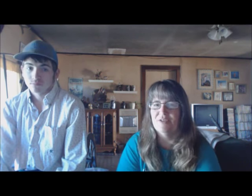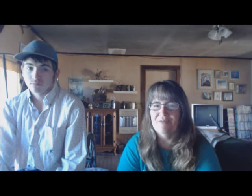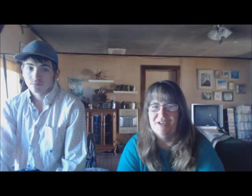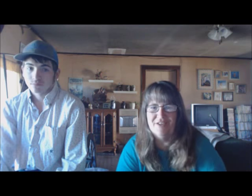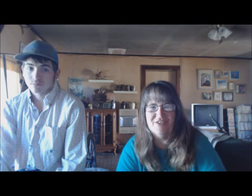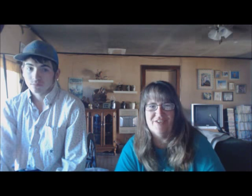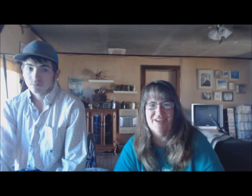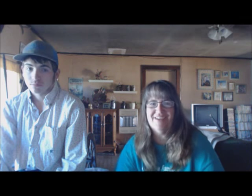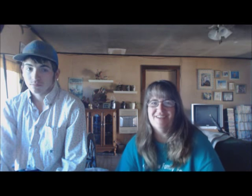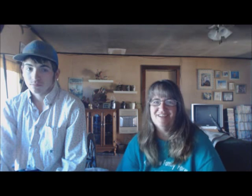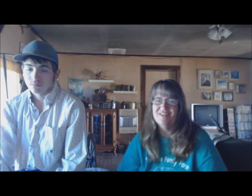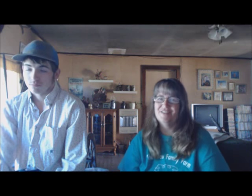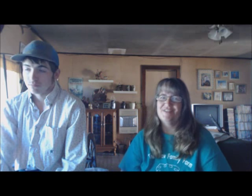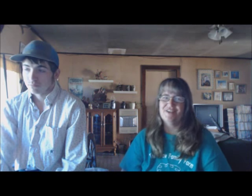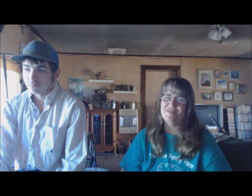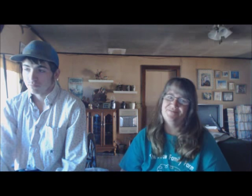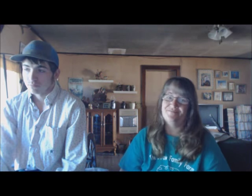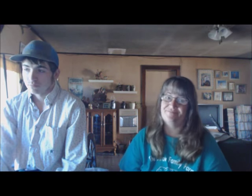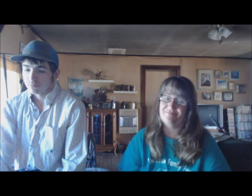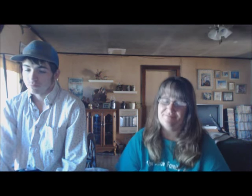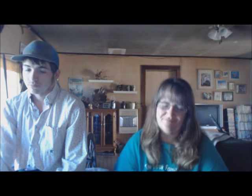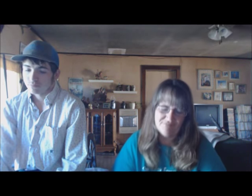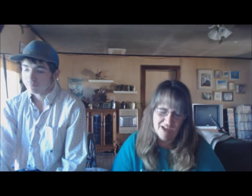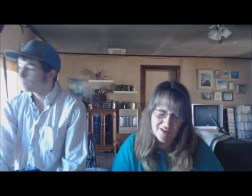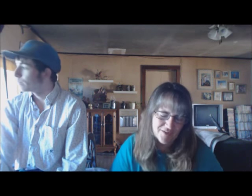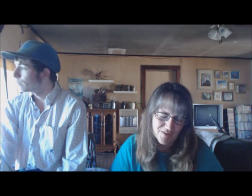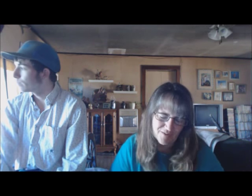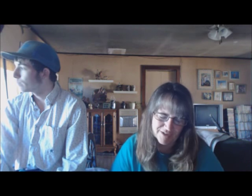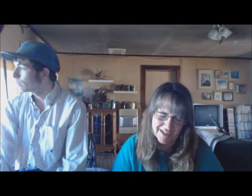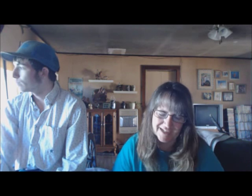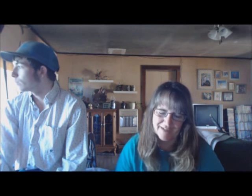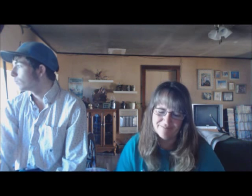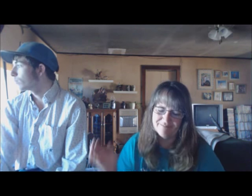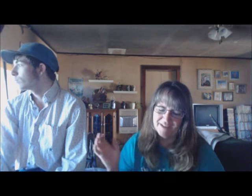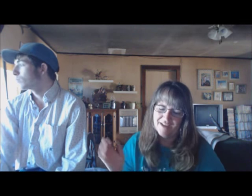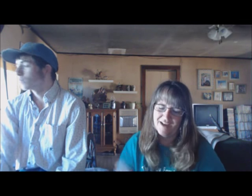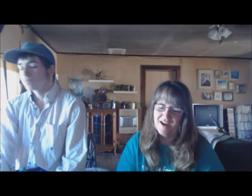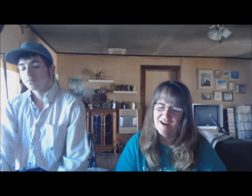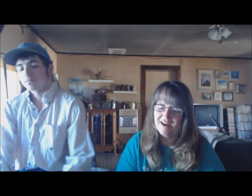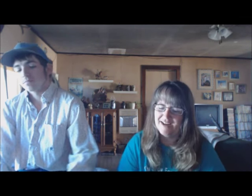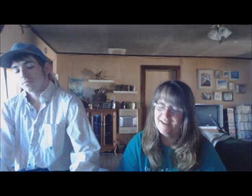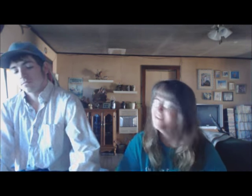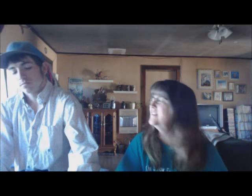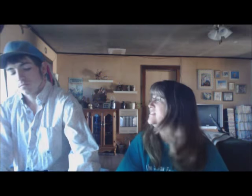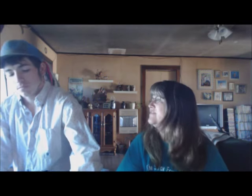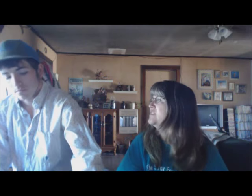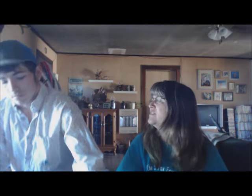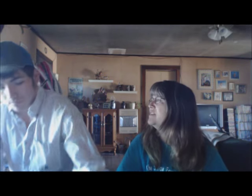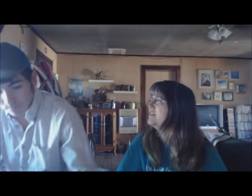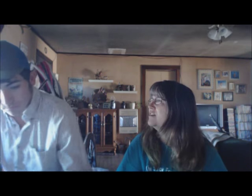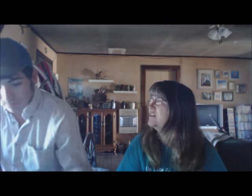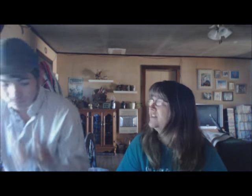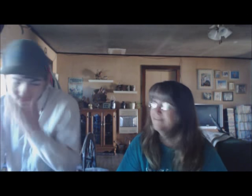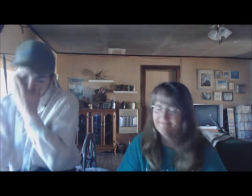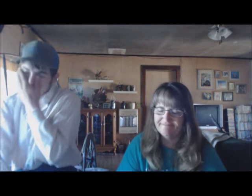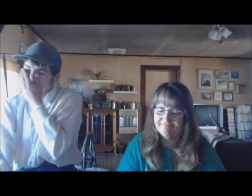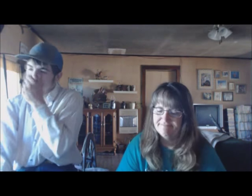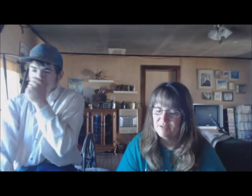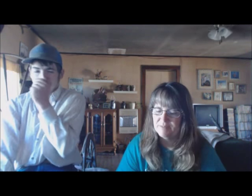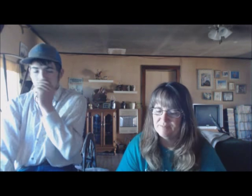possum the other day, so, I don't know what would dig it up. All right, anything else in the fields? Any of gardens? Nope.